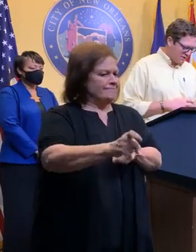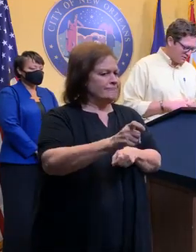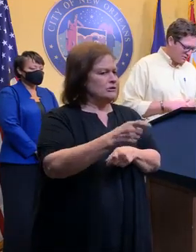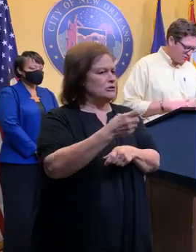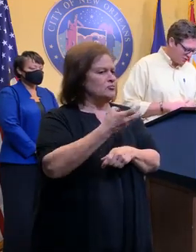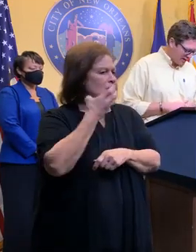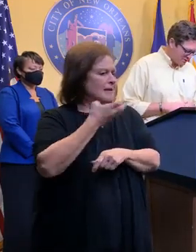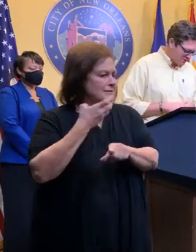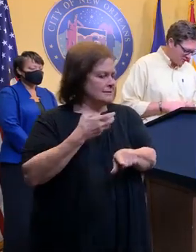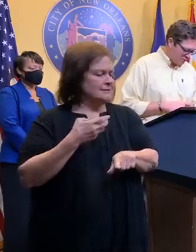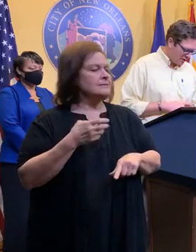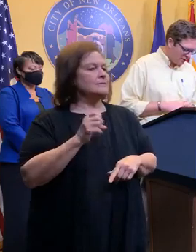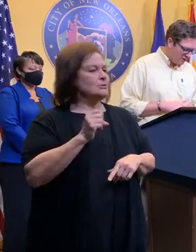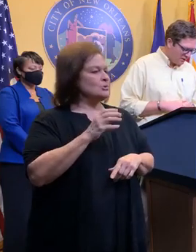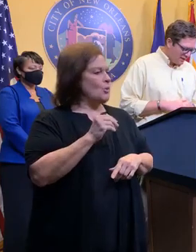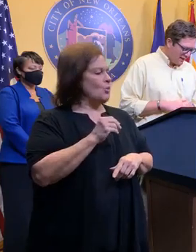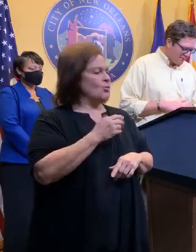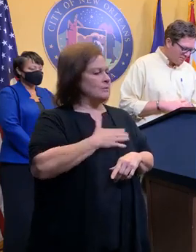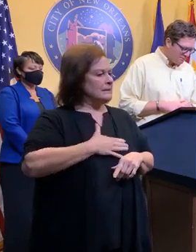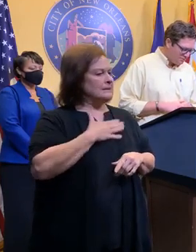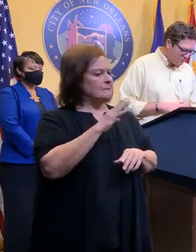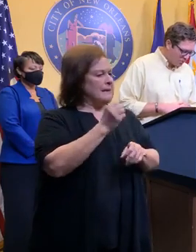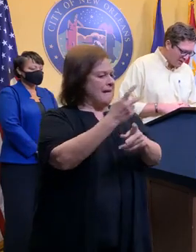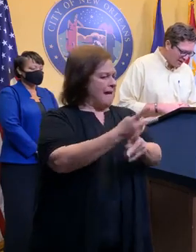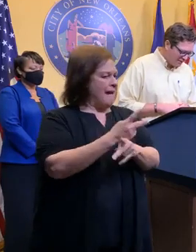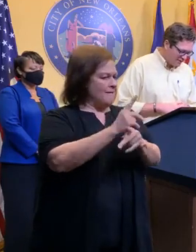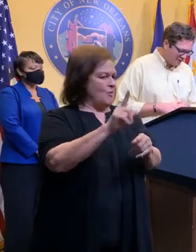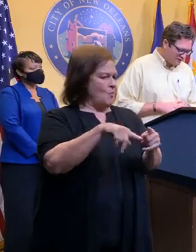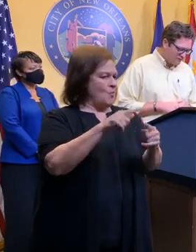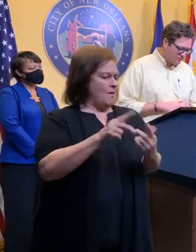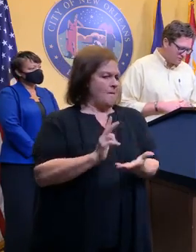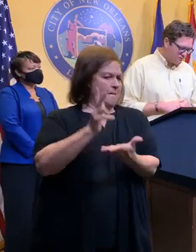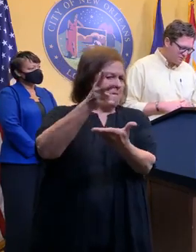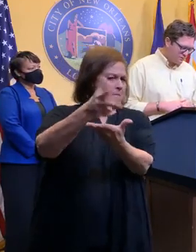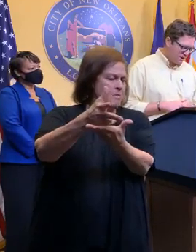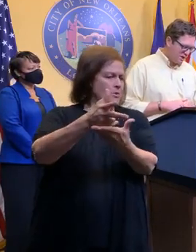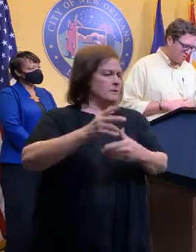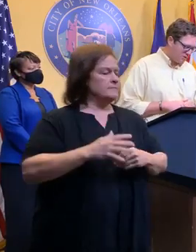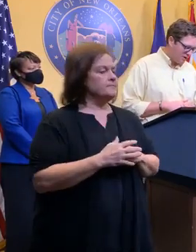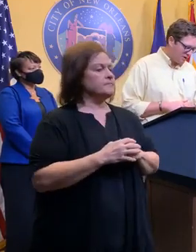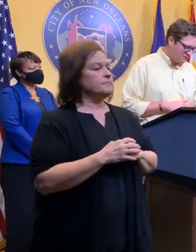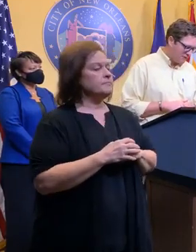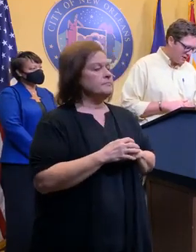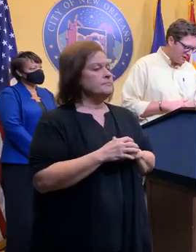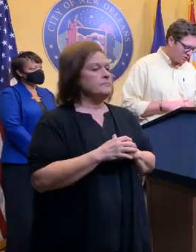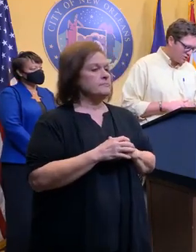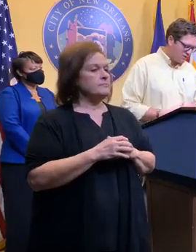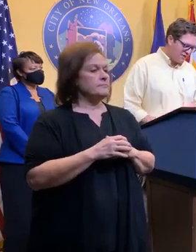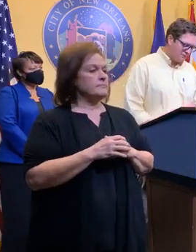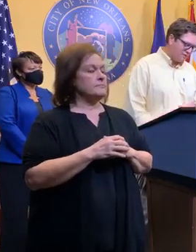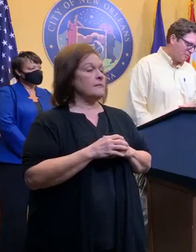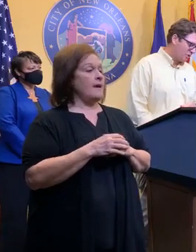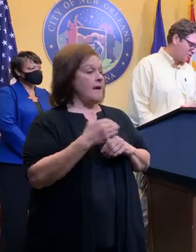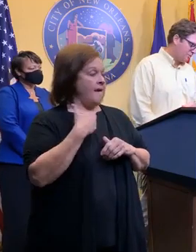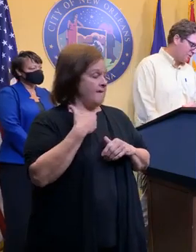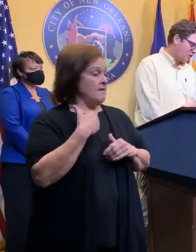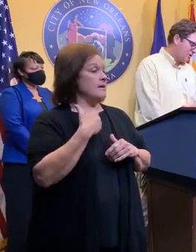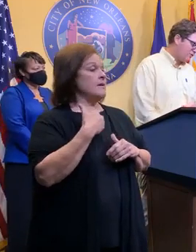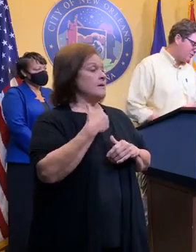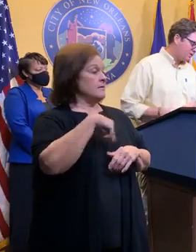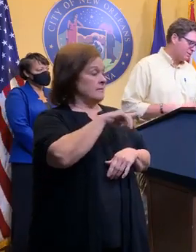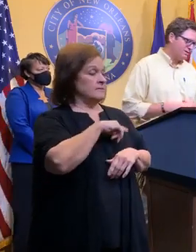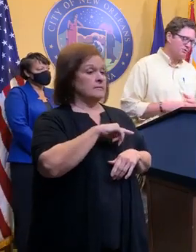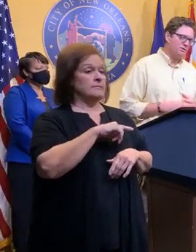streetcar tracks as well. We have a number of crews out from the